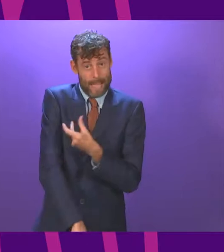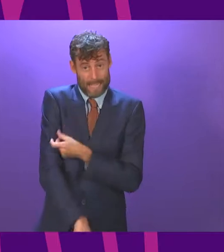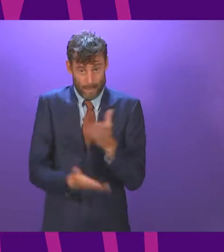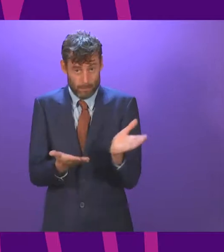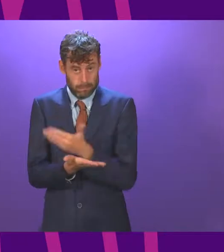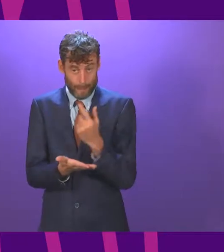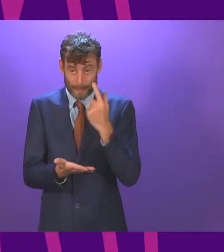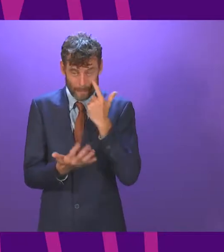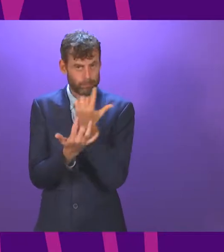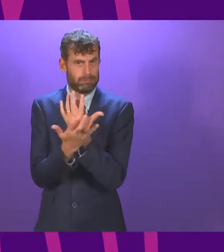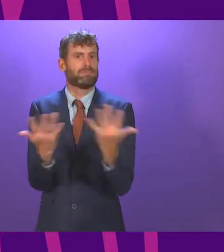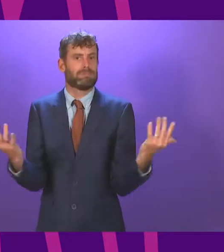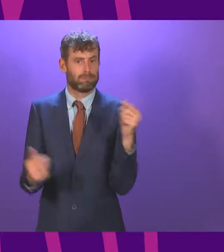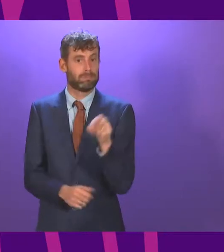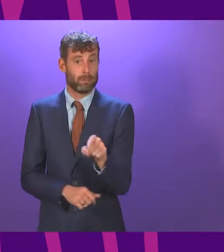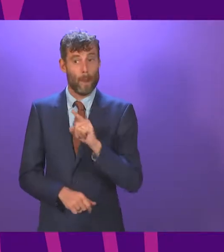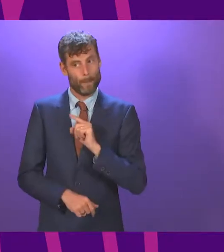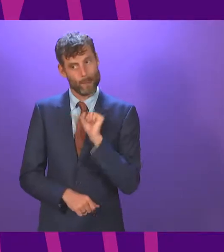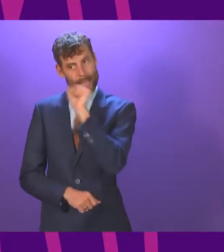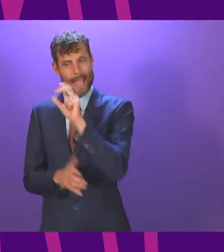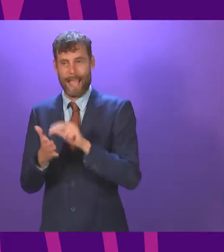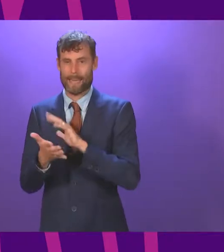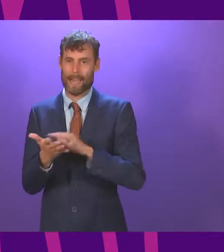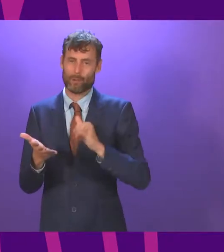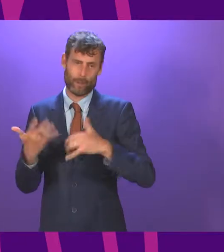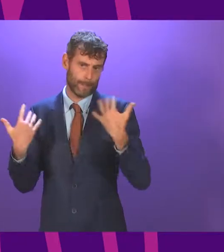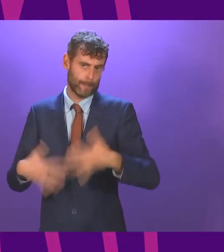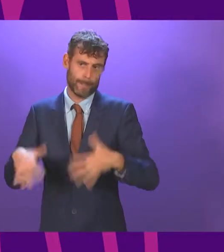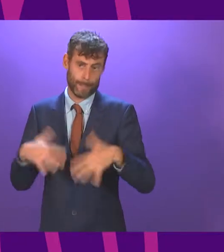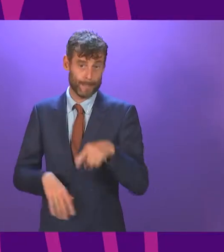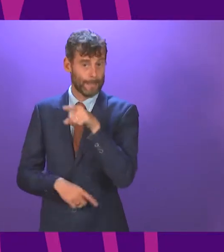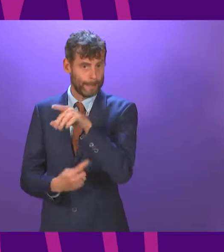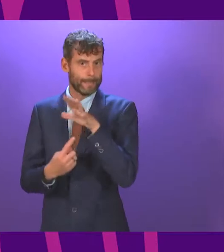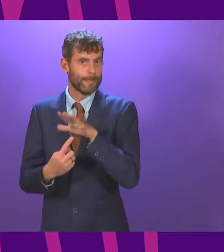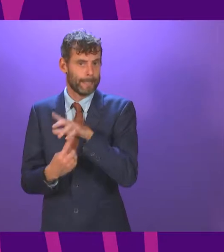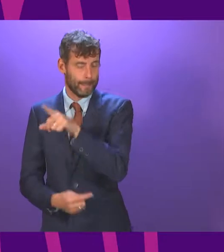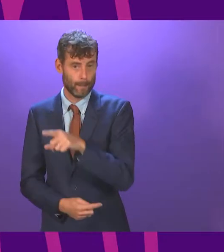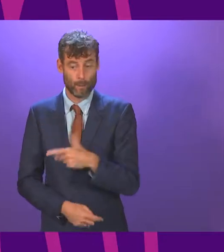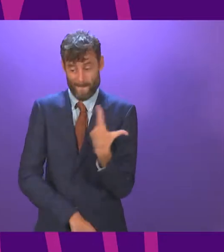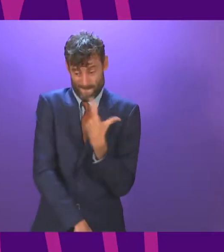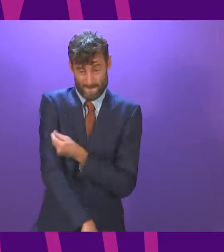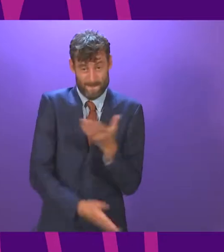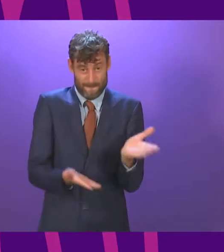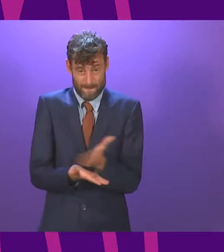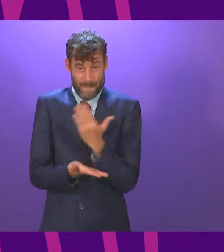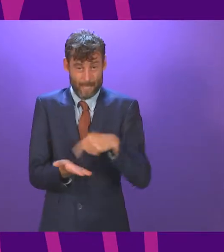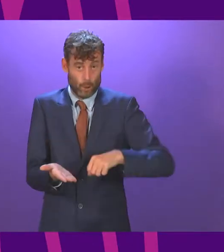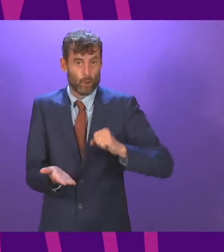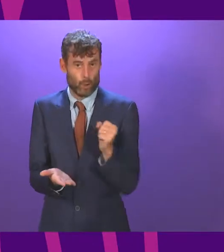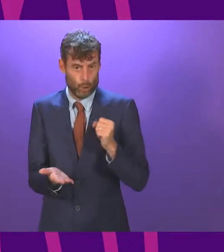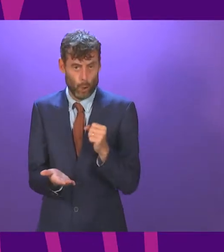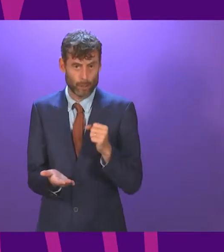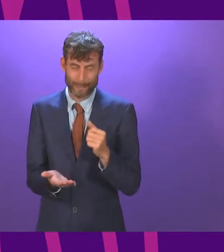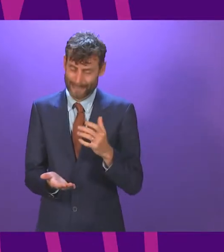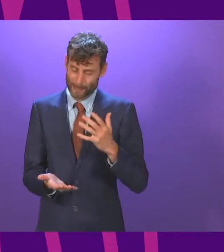administered by the incredible NHS was critical to this. The success of the vaccination programme in Scotland has taken